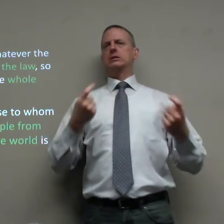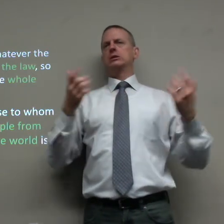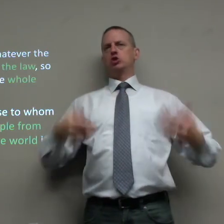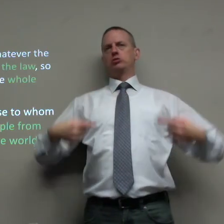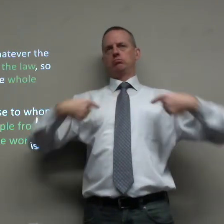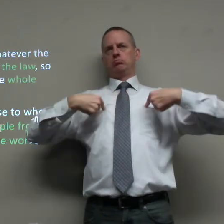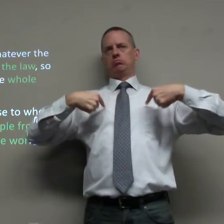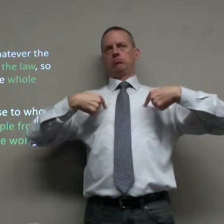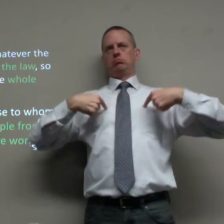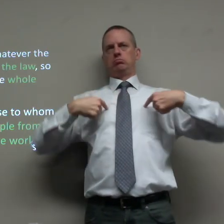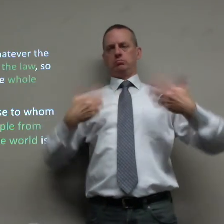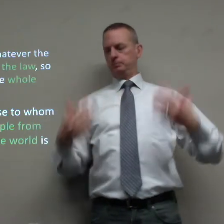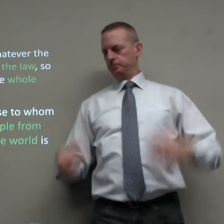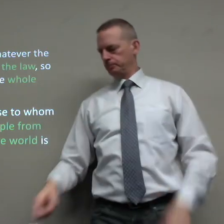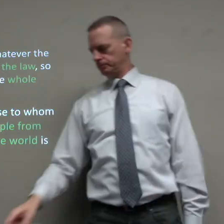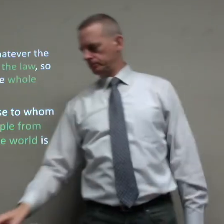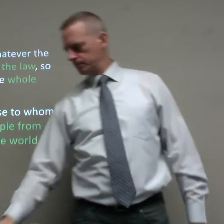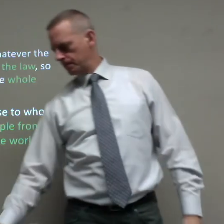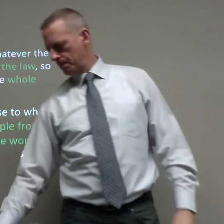you have to look to yourself and realize you're a sinner